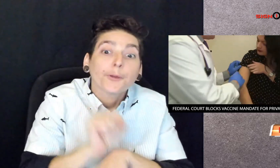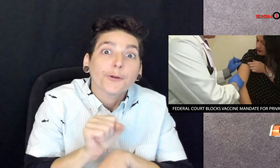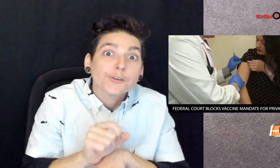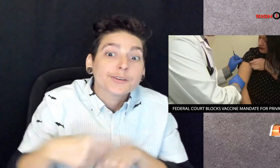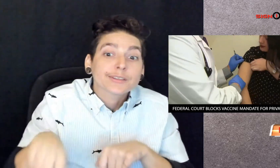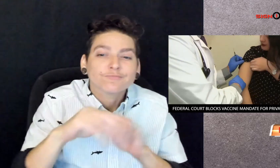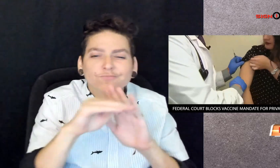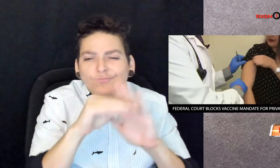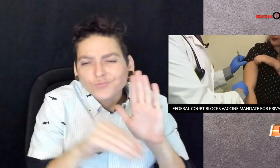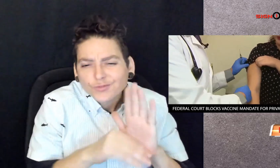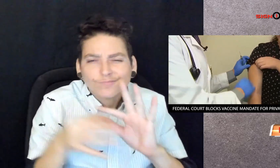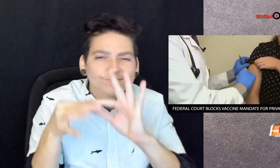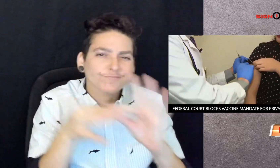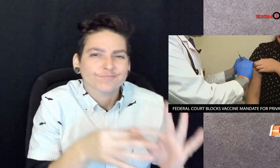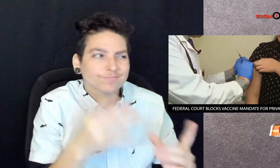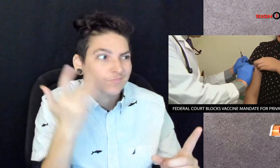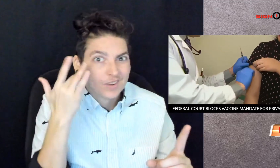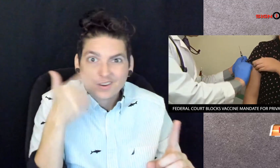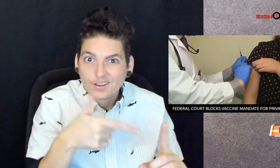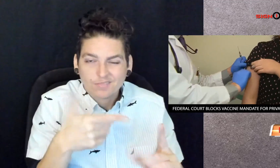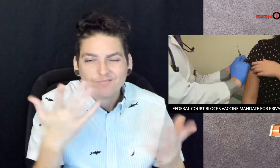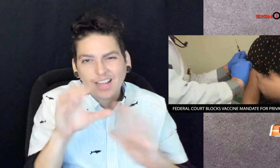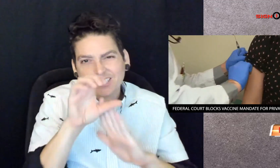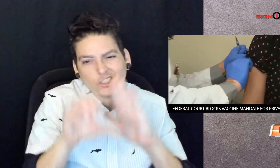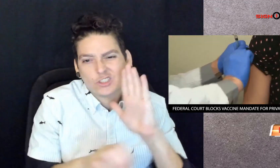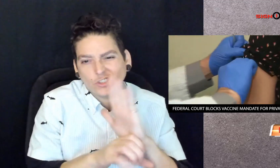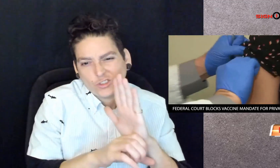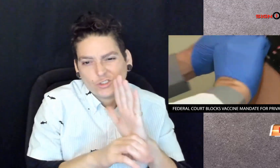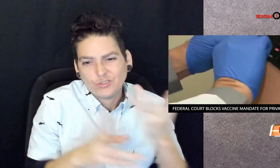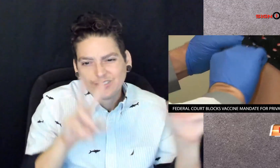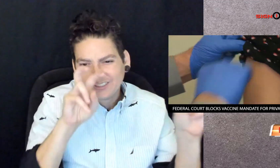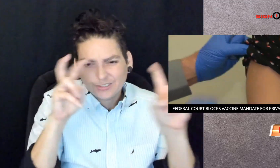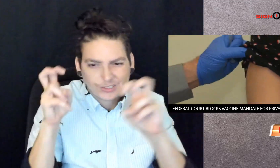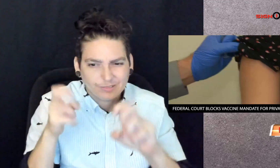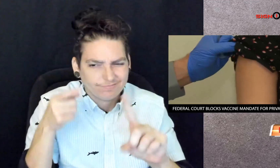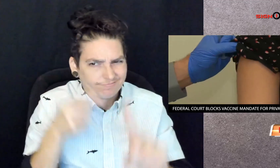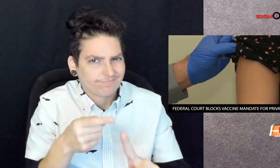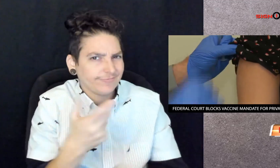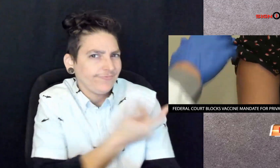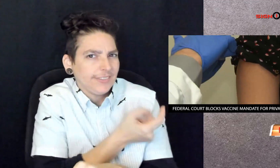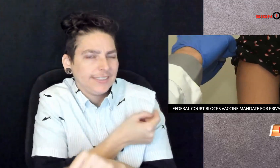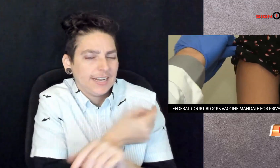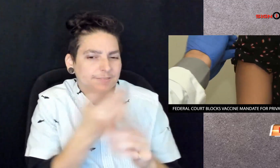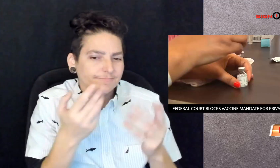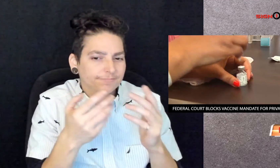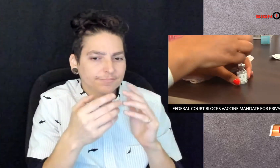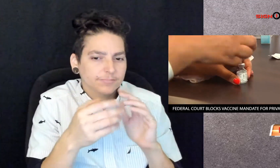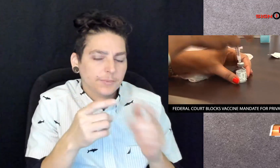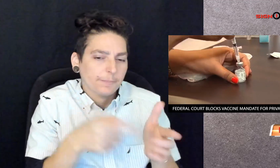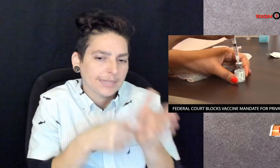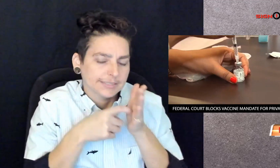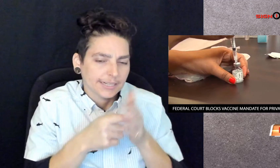100 or more employees ruling there are constitutional issues with the vaccine mandate.